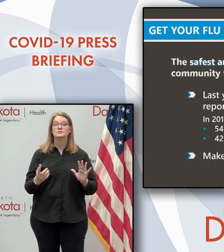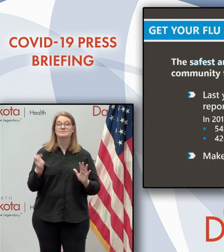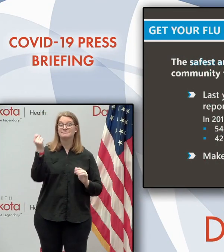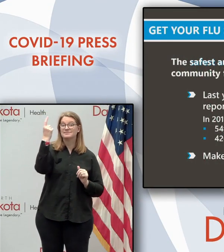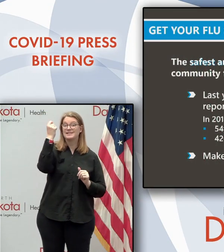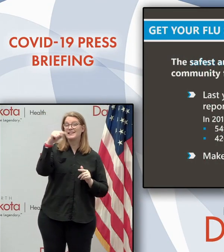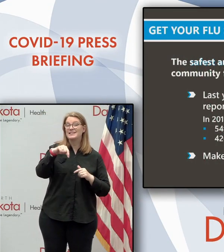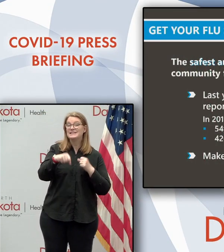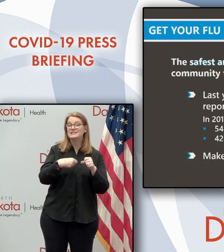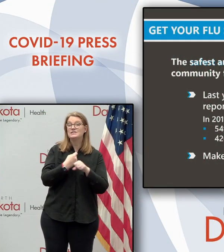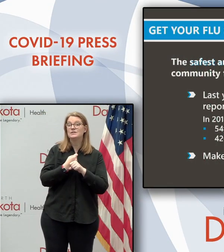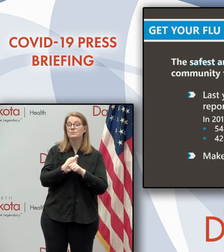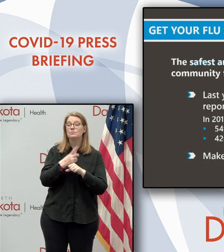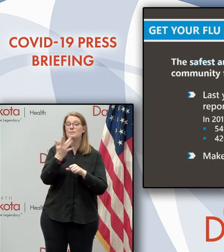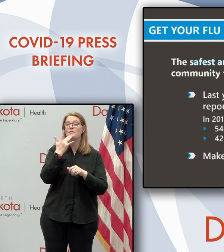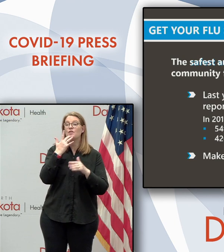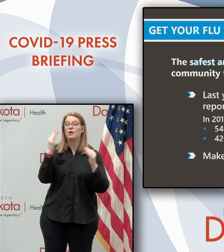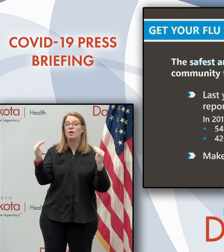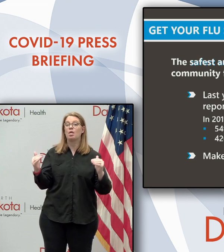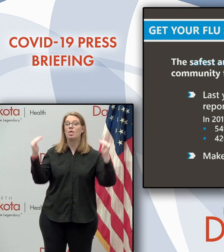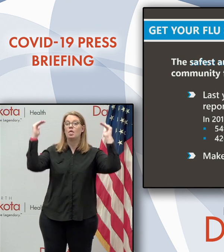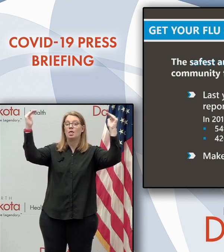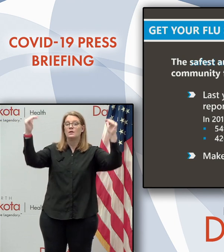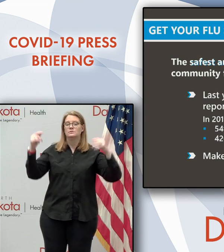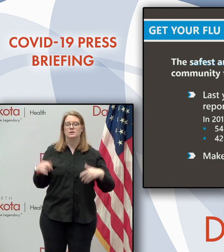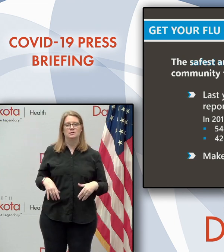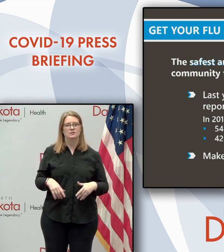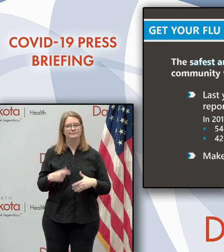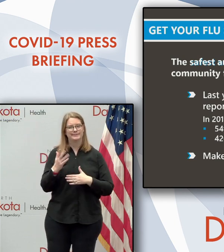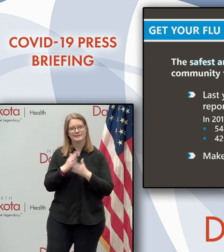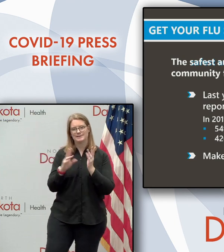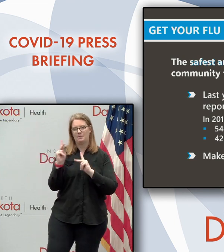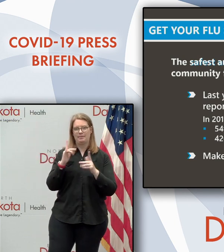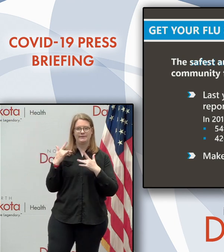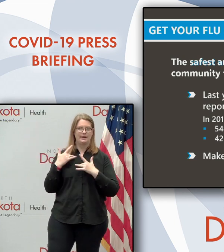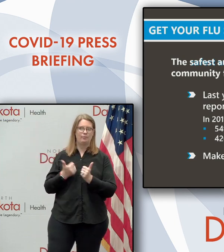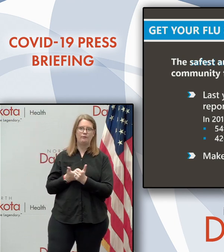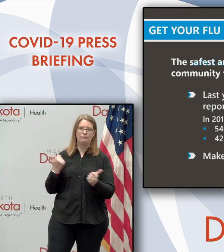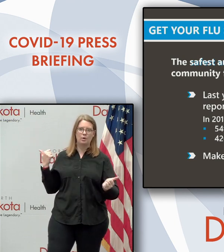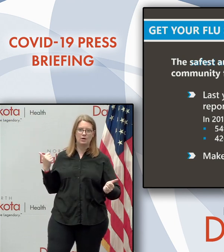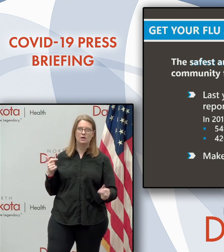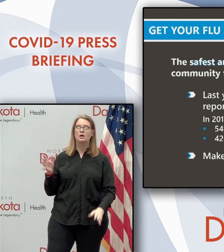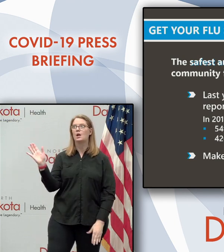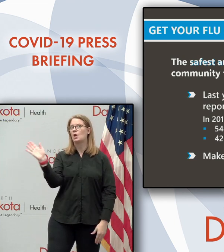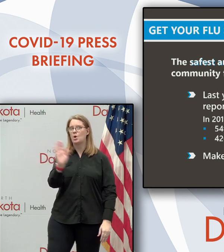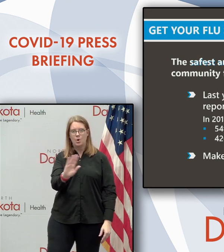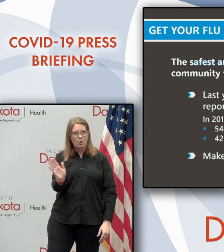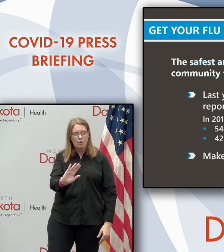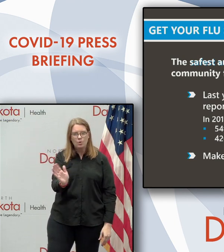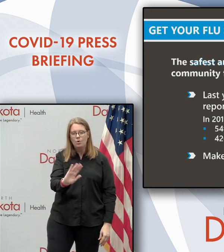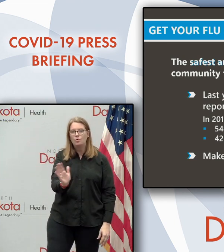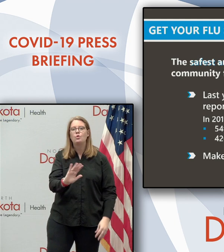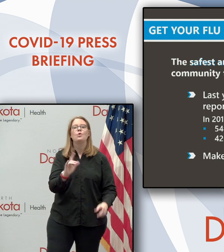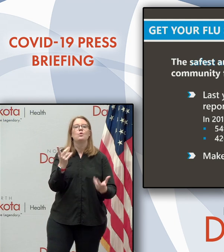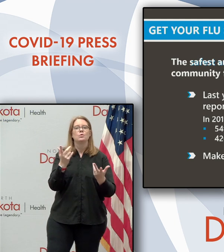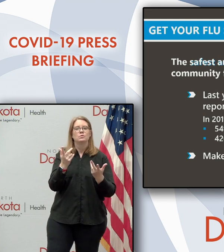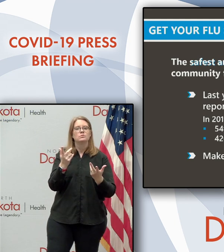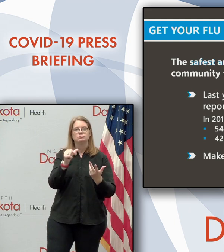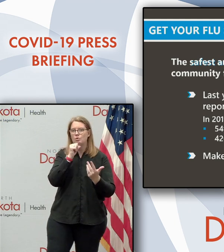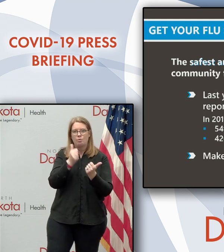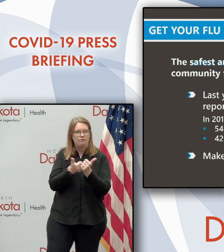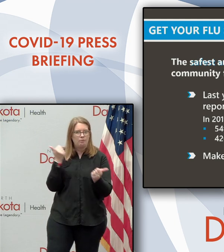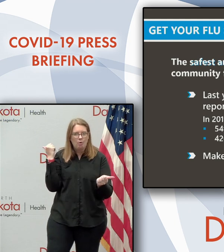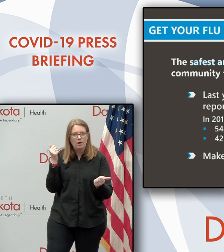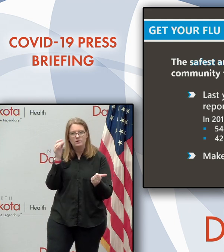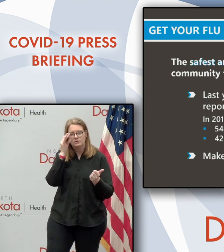shots out this year versus a decrease. Some people may have been avoiding these, as Chris talked about. Do not avoid your regular maintenance care. That'll help you avoid